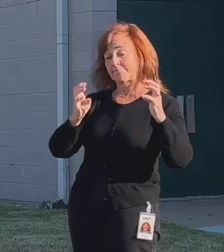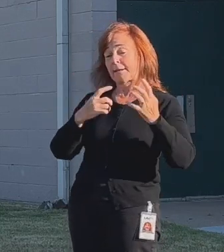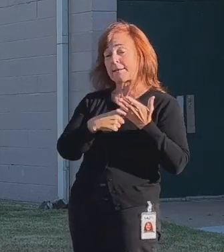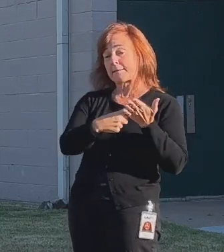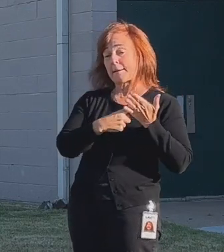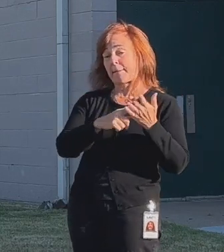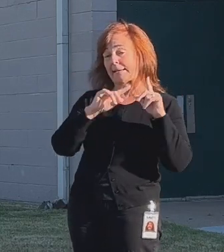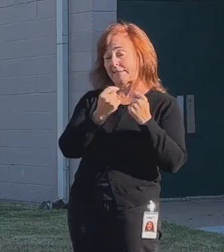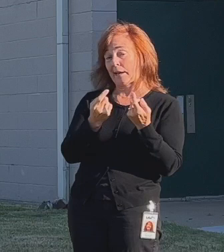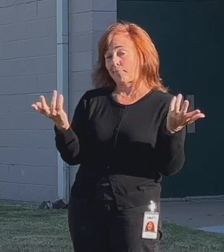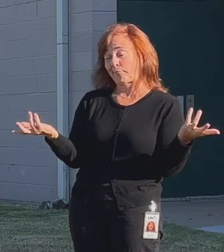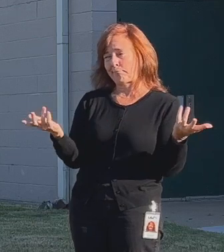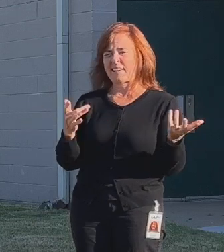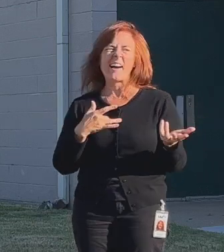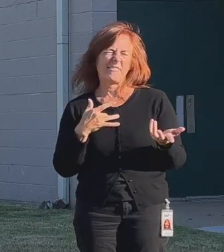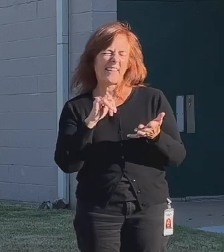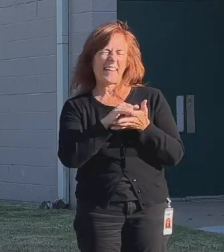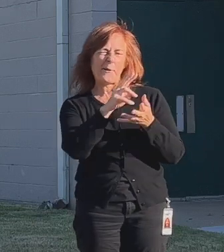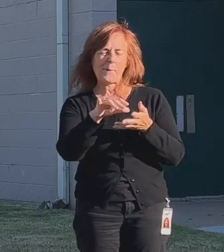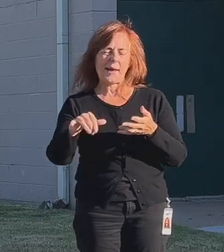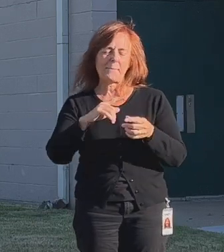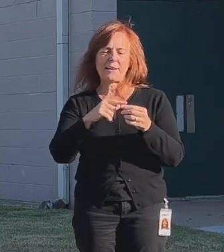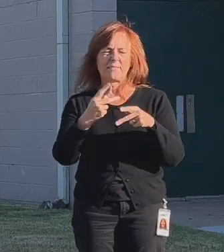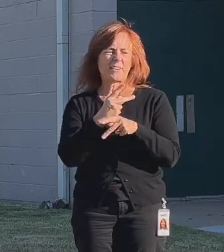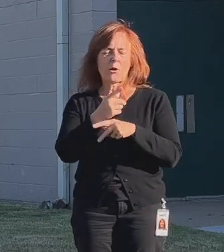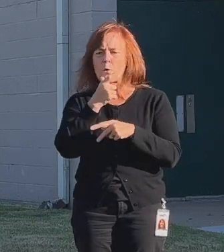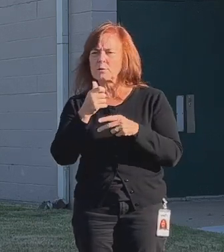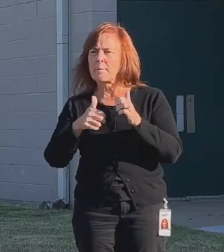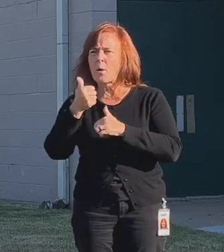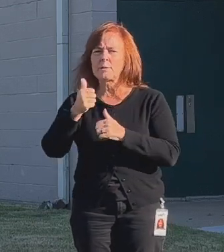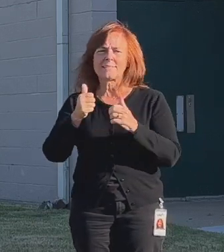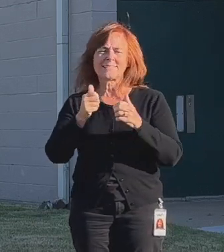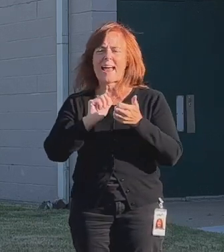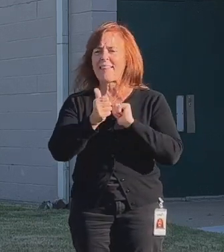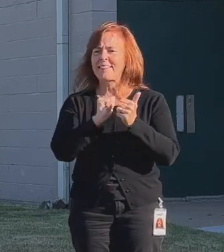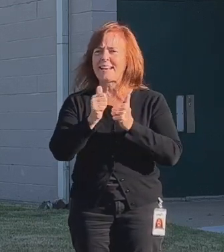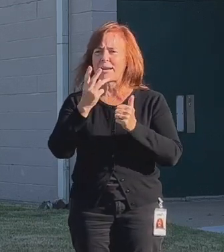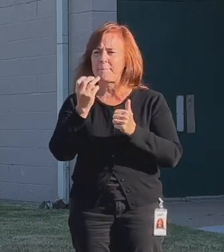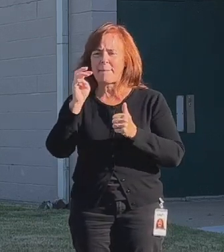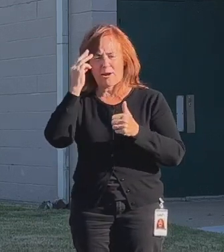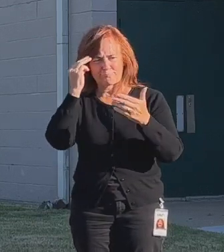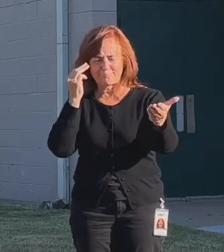And kind of feel that way about trying to figure who was the most athletic mayor we ever had.